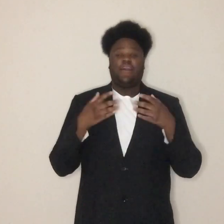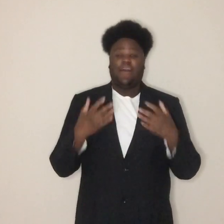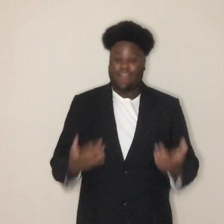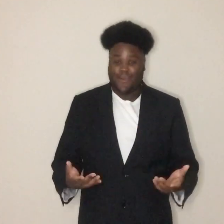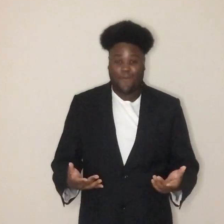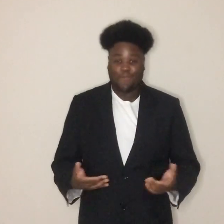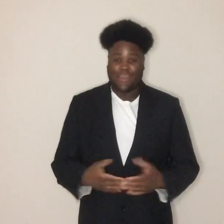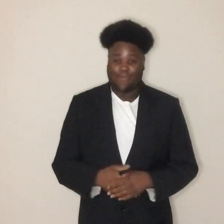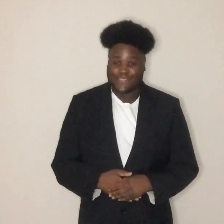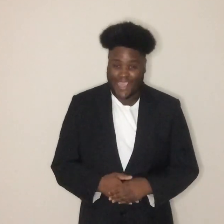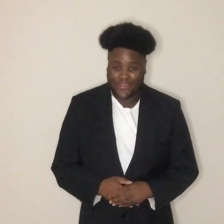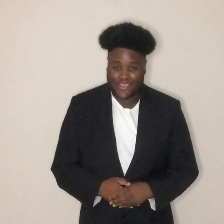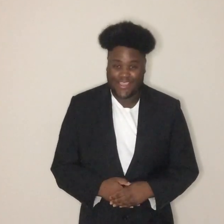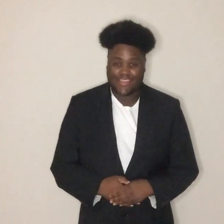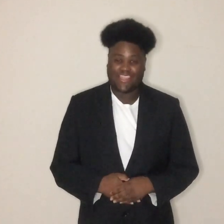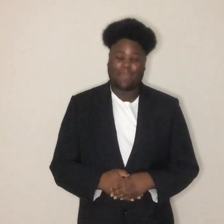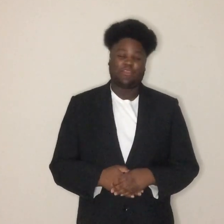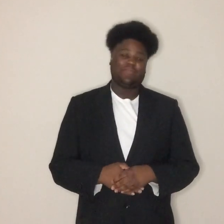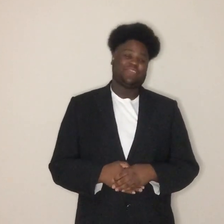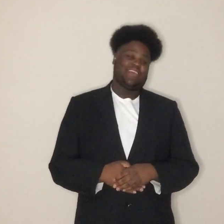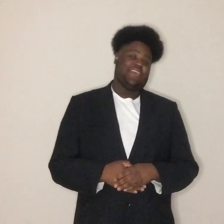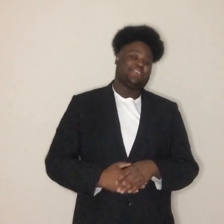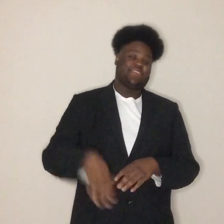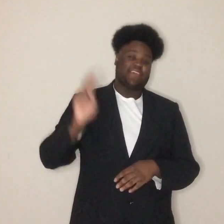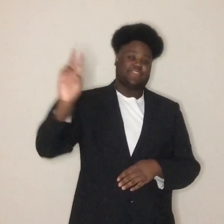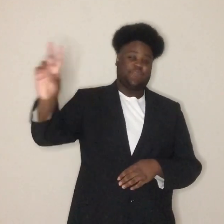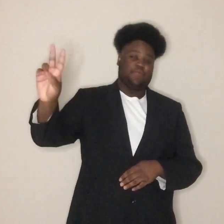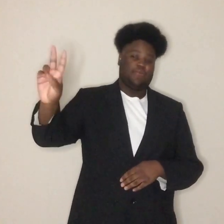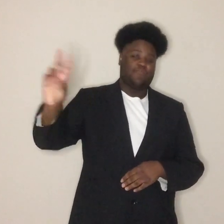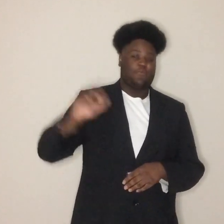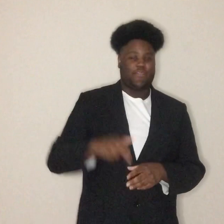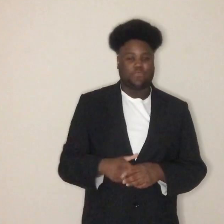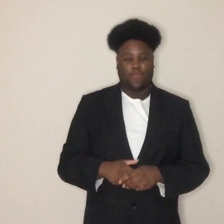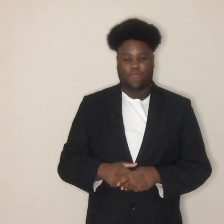Hello, my name is Powerhead and I'm going to be singing It Takes Two from Hairspray.